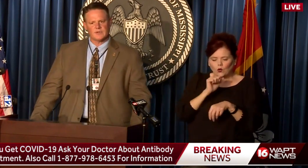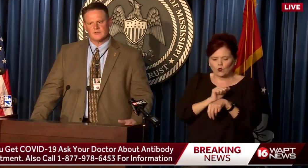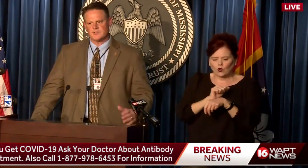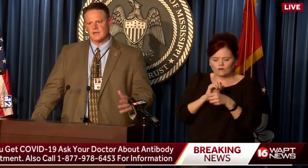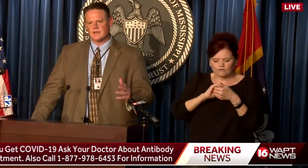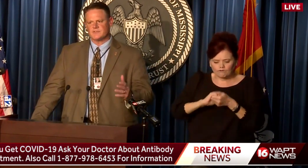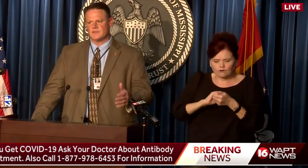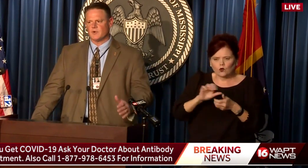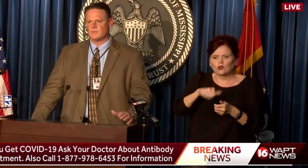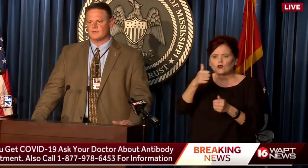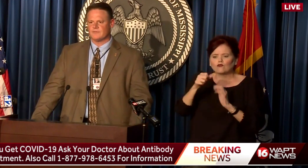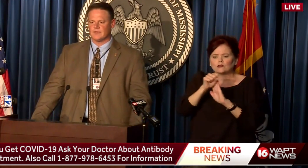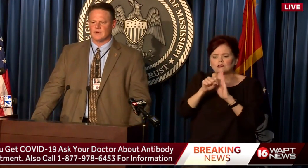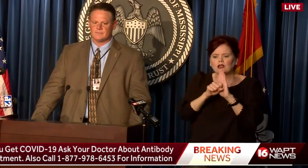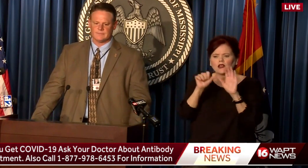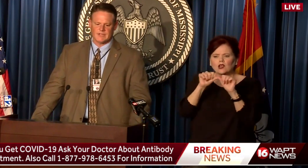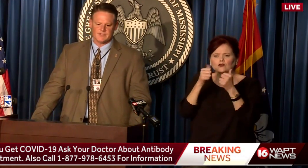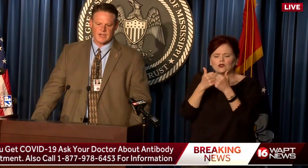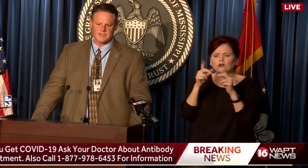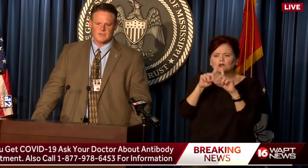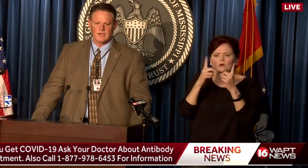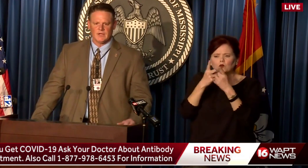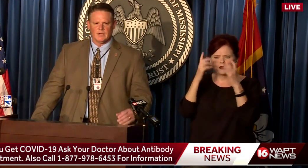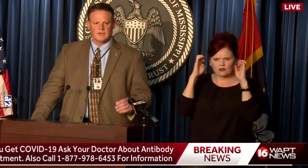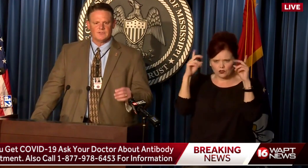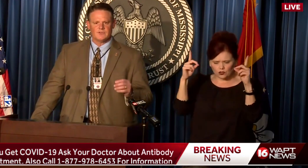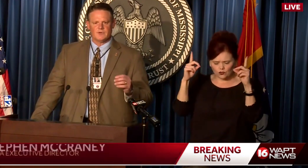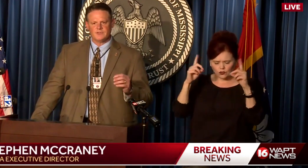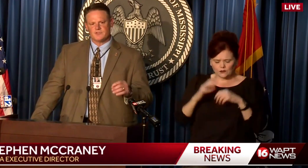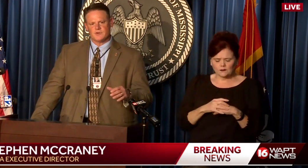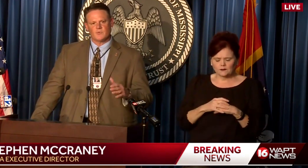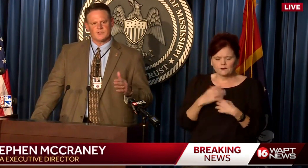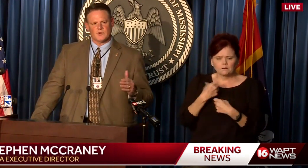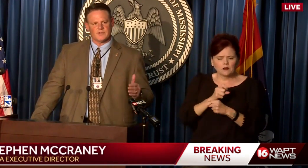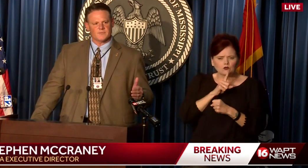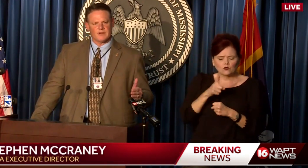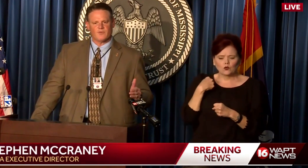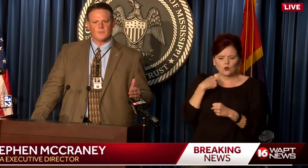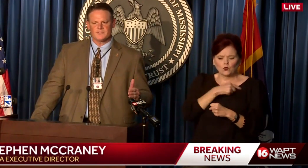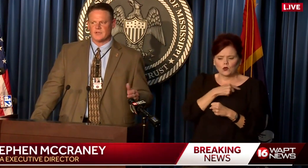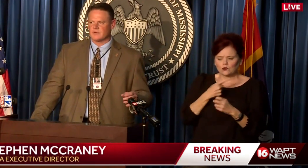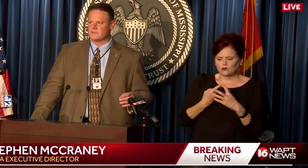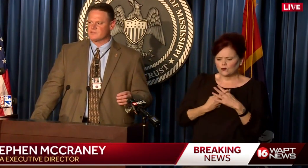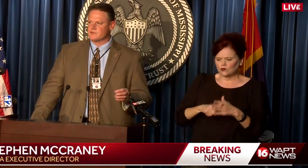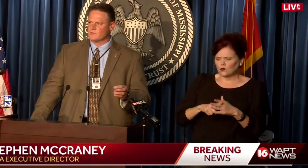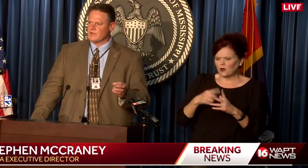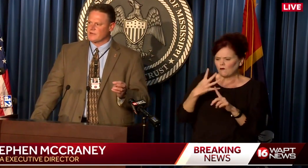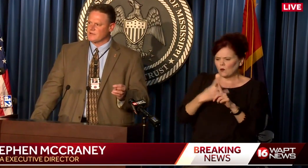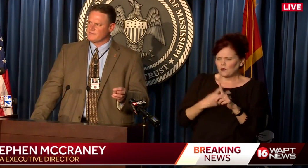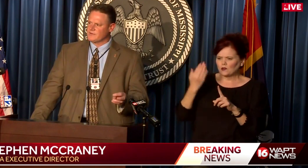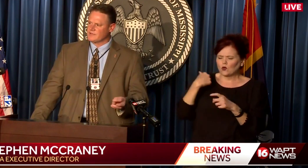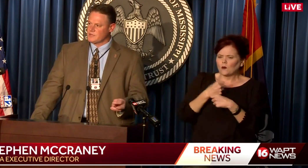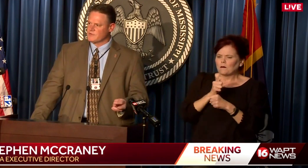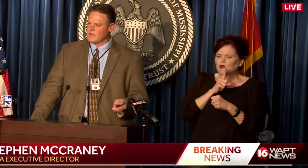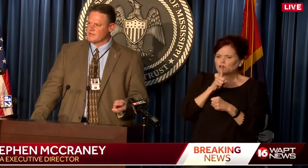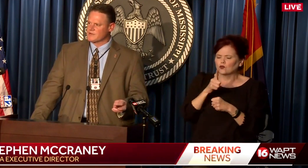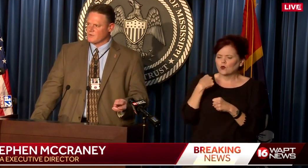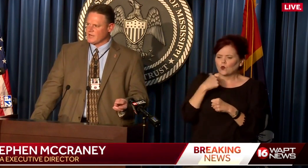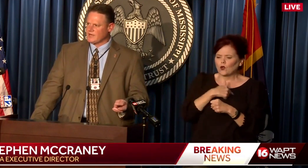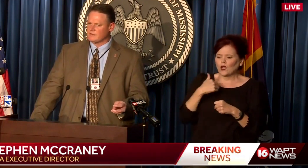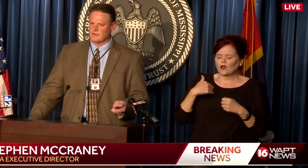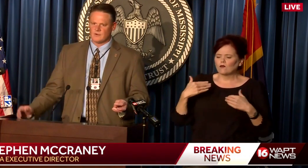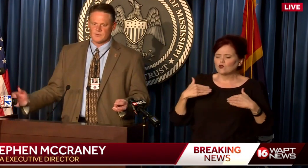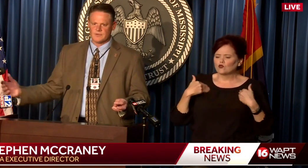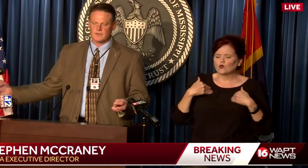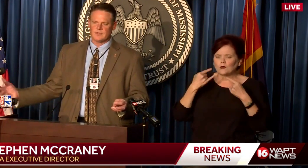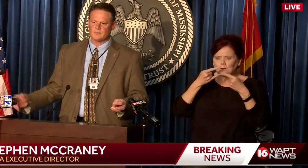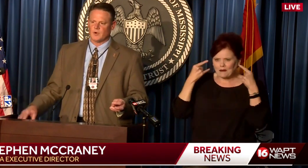-hand with another state agency, the Department of Education, to ensure we started this about four months ago to ensure that we had enough youth masks